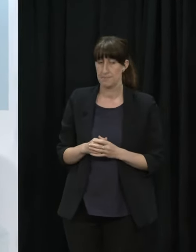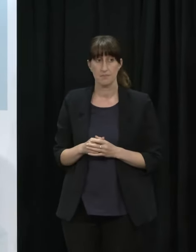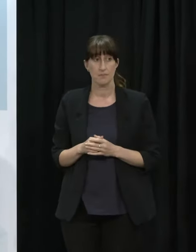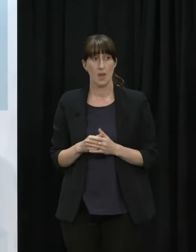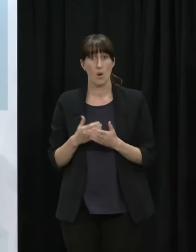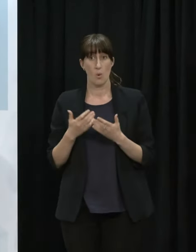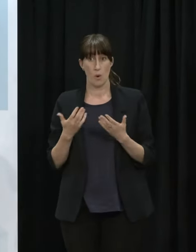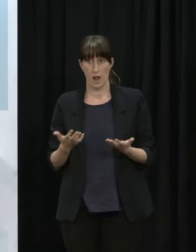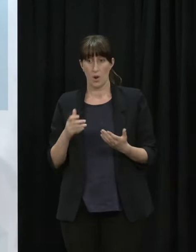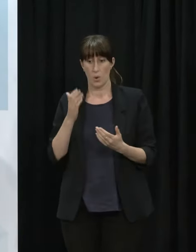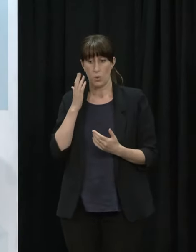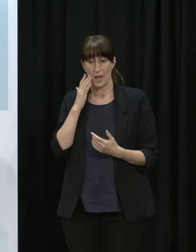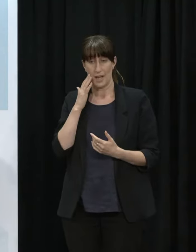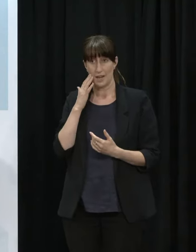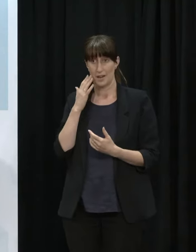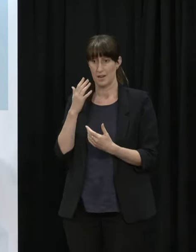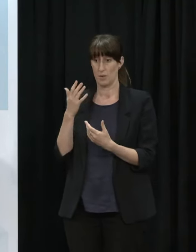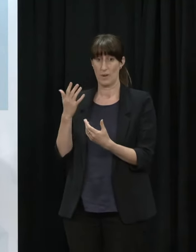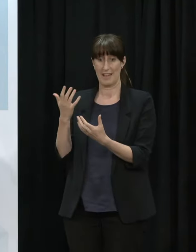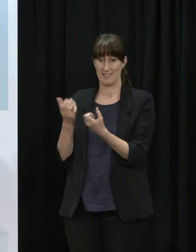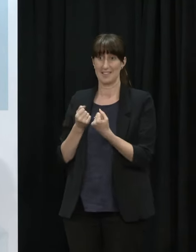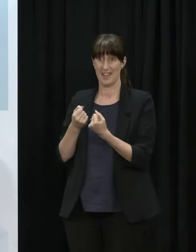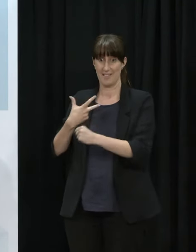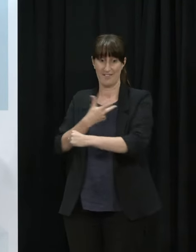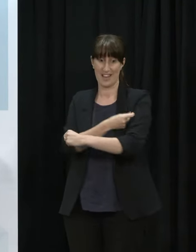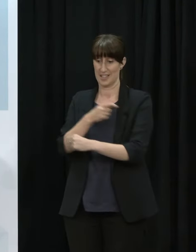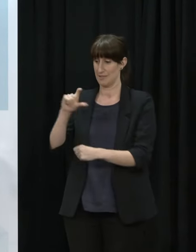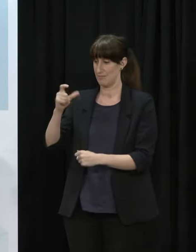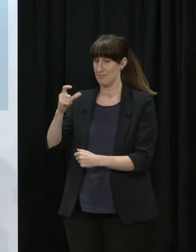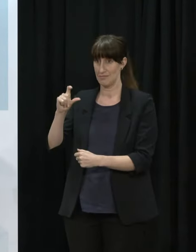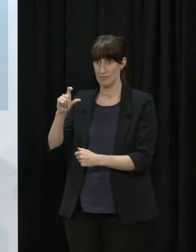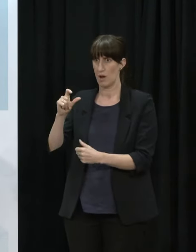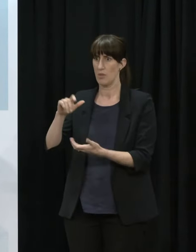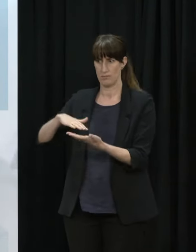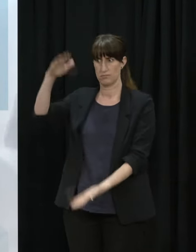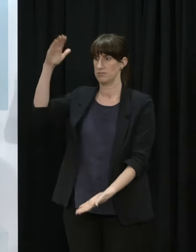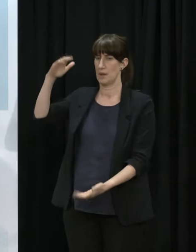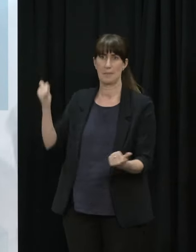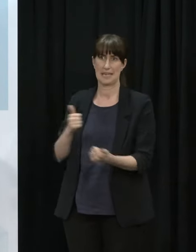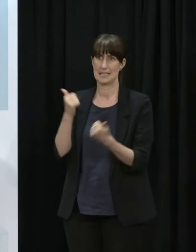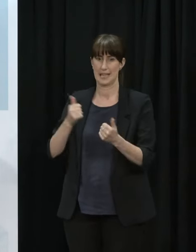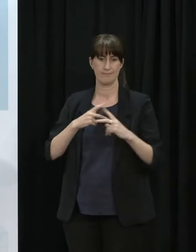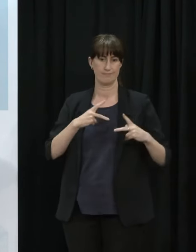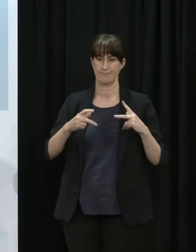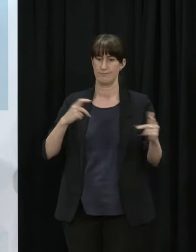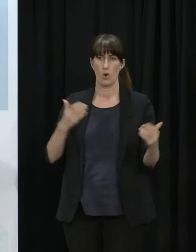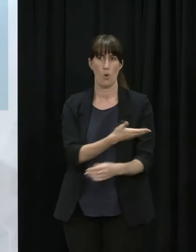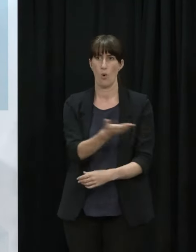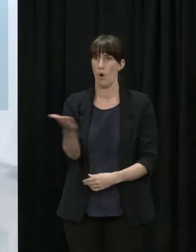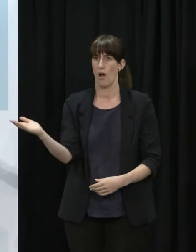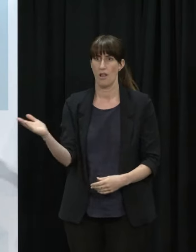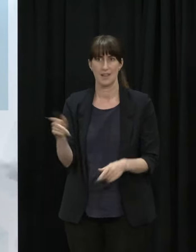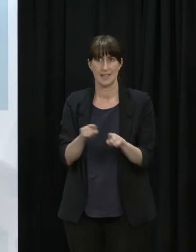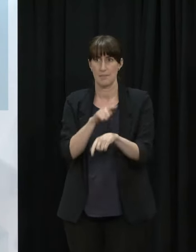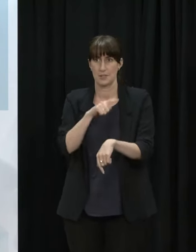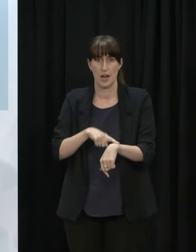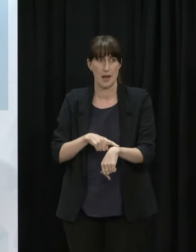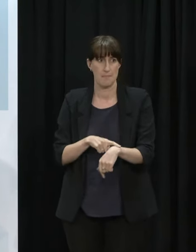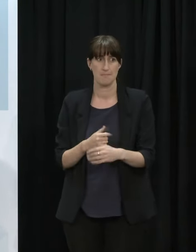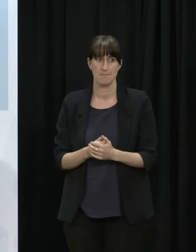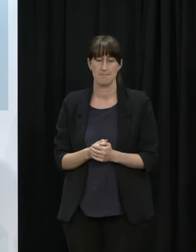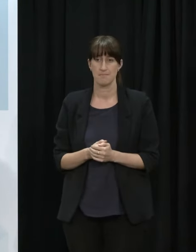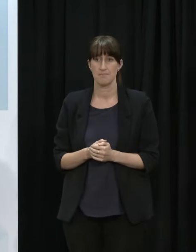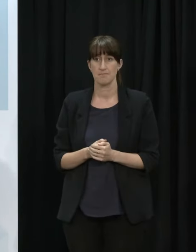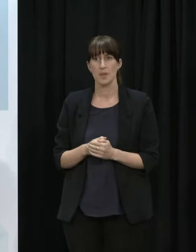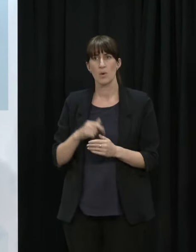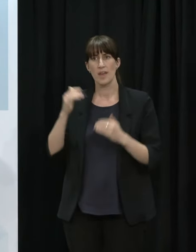arrives to be able to start everybody all at the same time. What I indicated before though, think learning from our experience with the